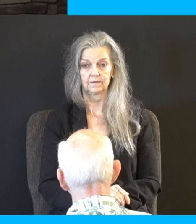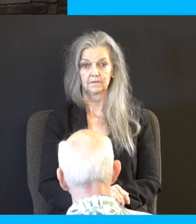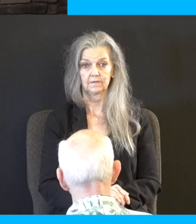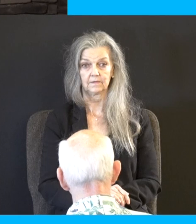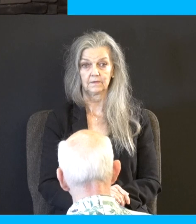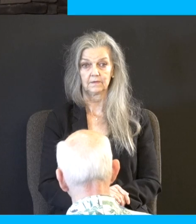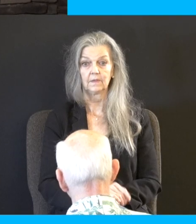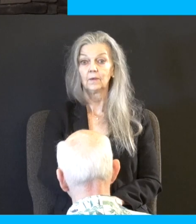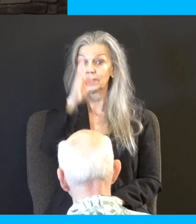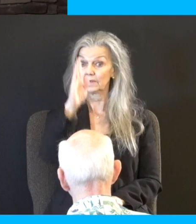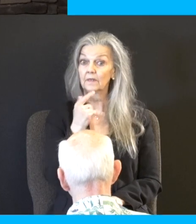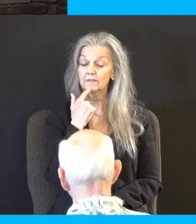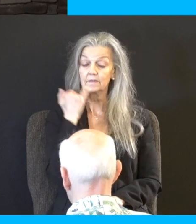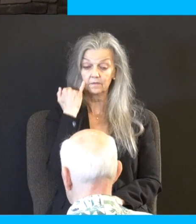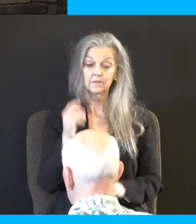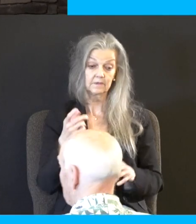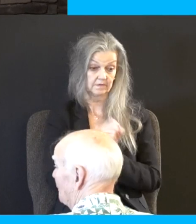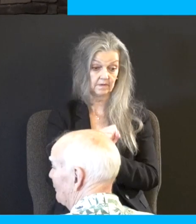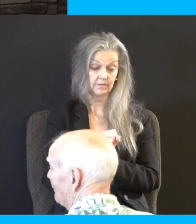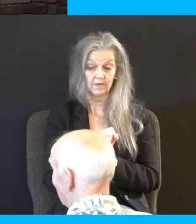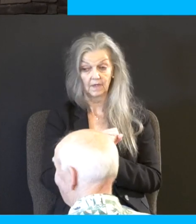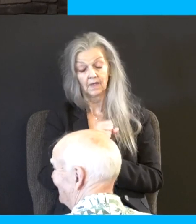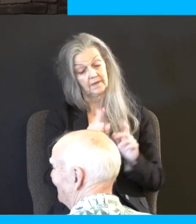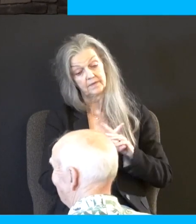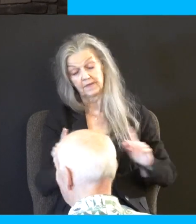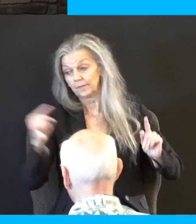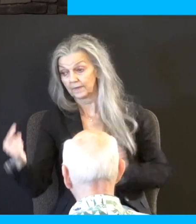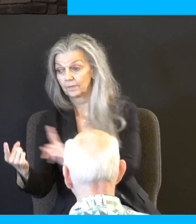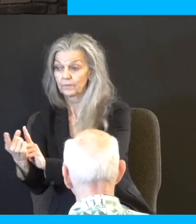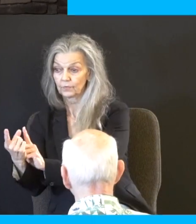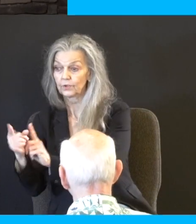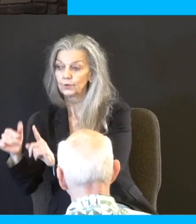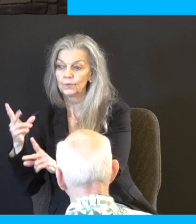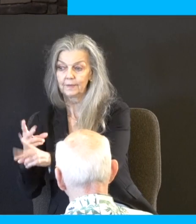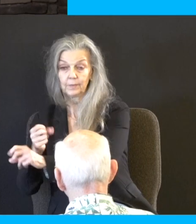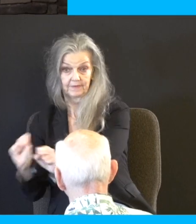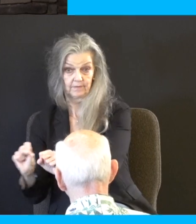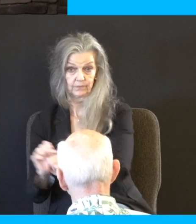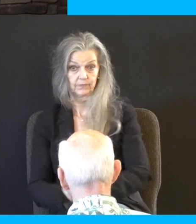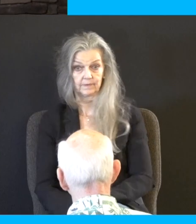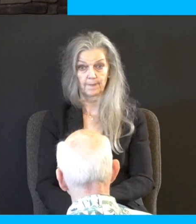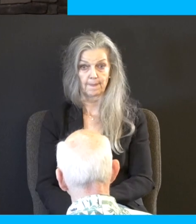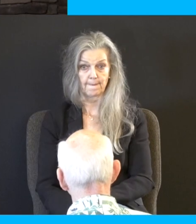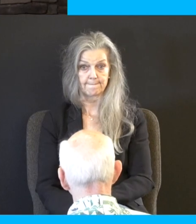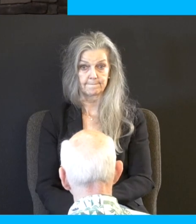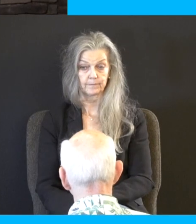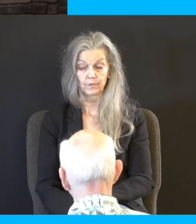God says if there's a slave who comes to you and he's gotten free from his owners, then that's it. You give them safe harbor. You let them go. They've gotten their way